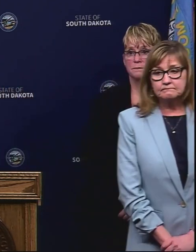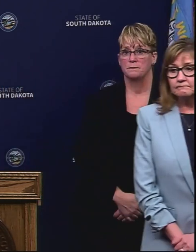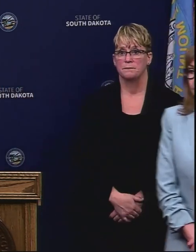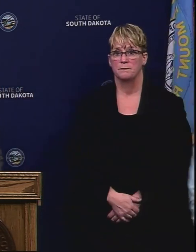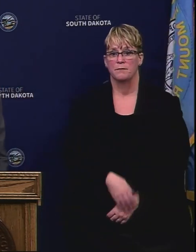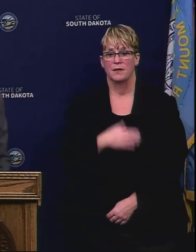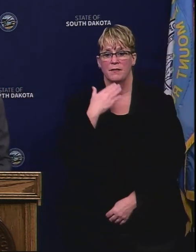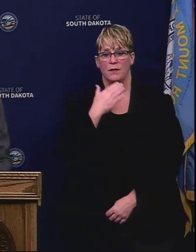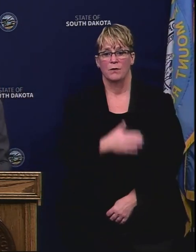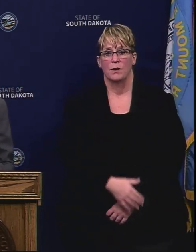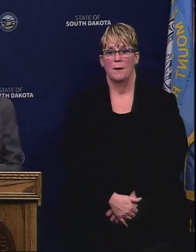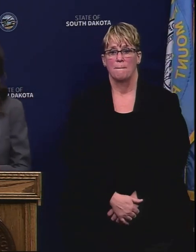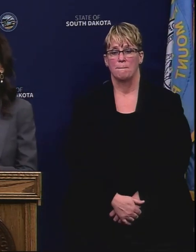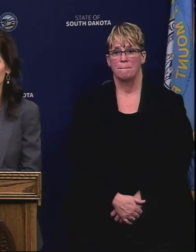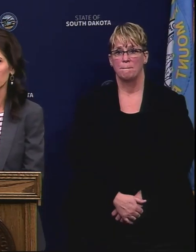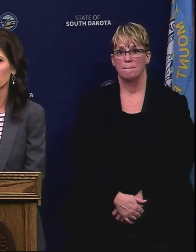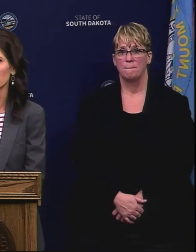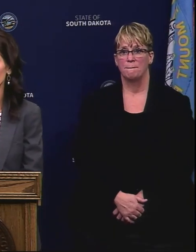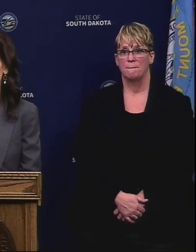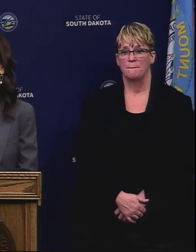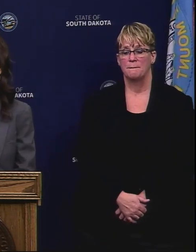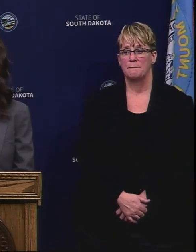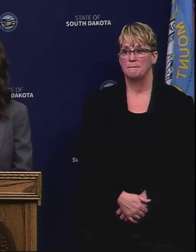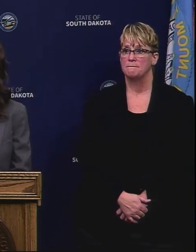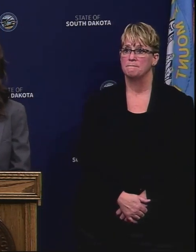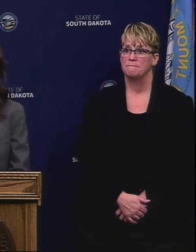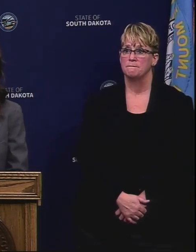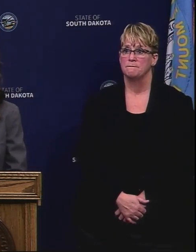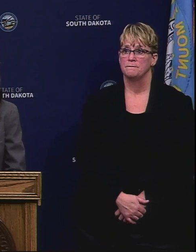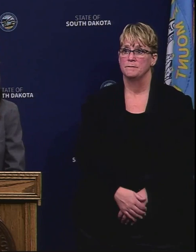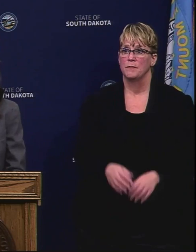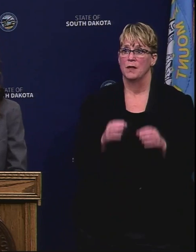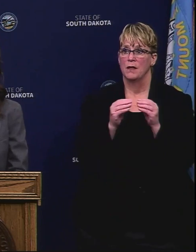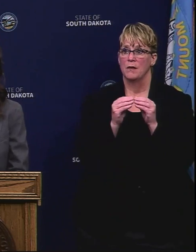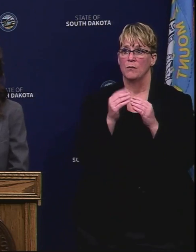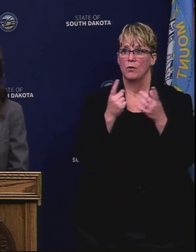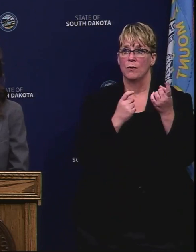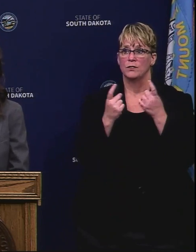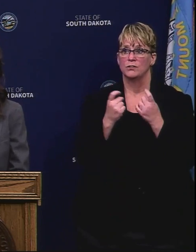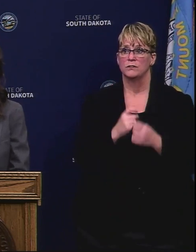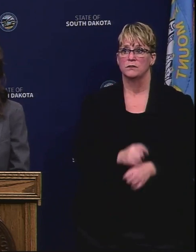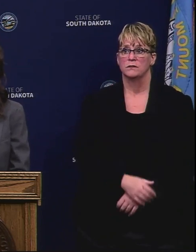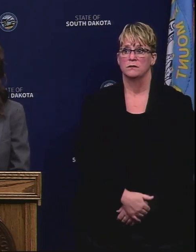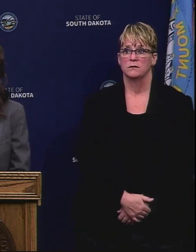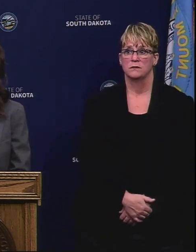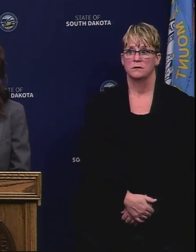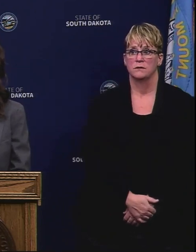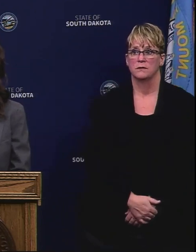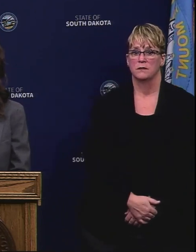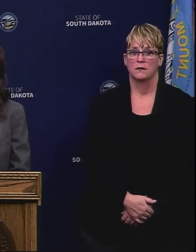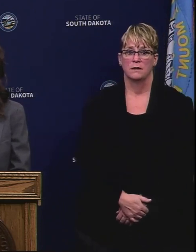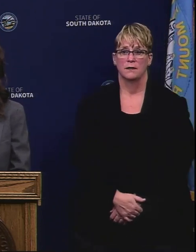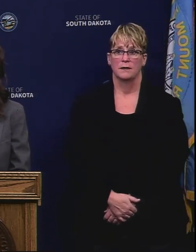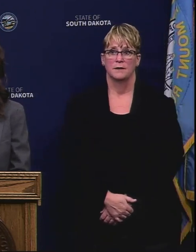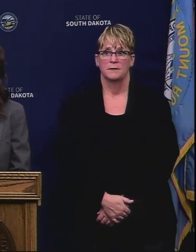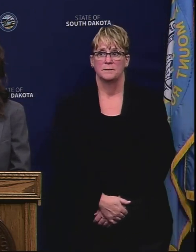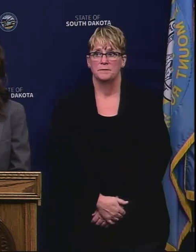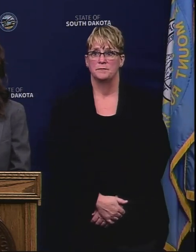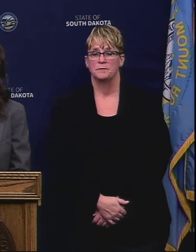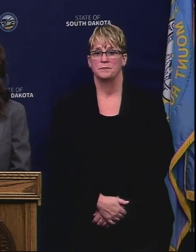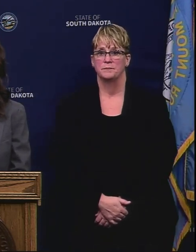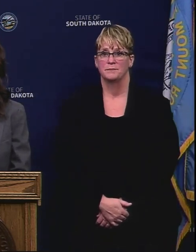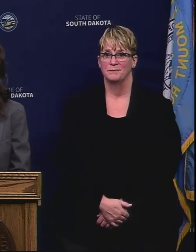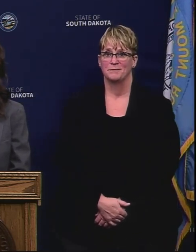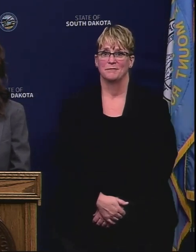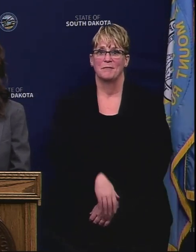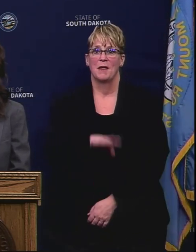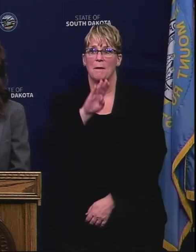Thank you. Thanks Kim. Further questions? Yes, Beth Warden calling with Dakota News Now.